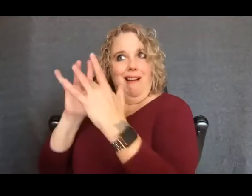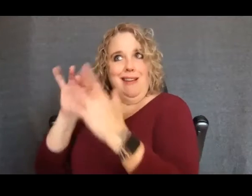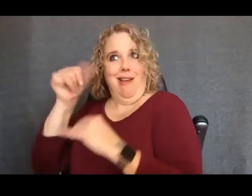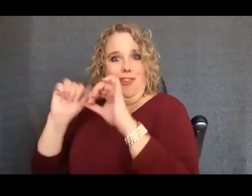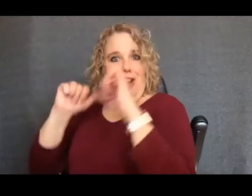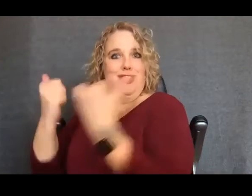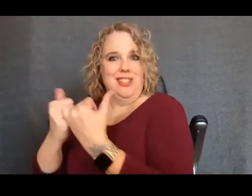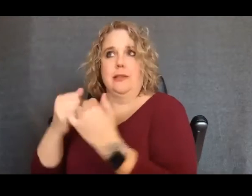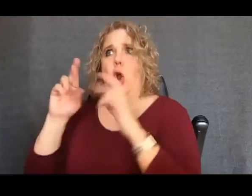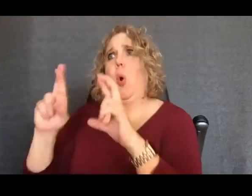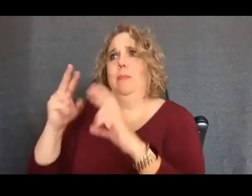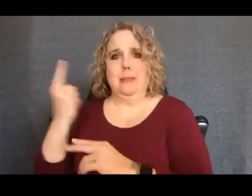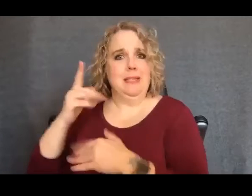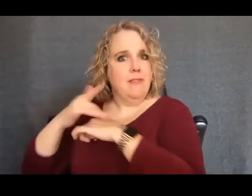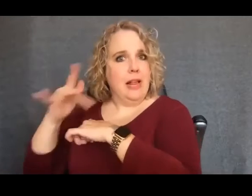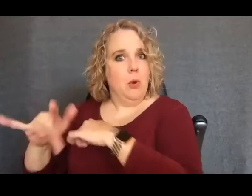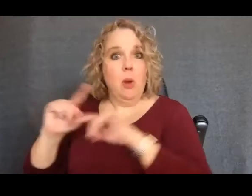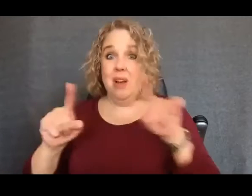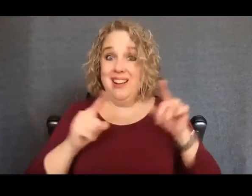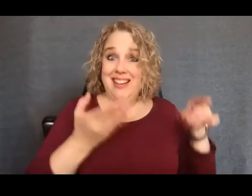available because our interpreters are in-house.